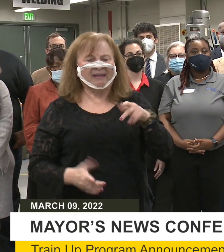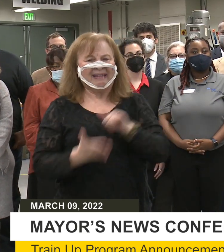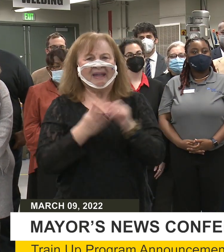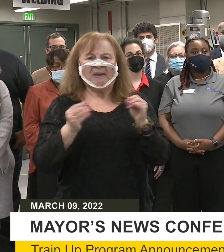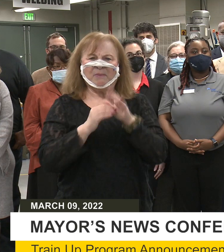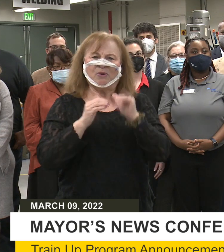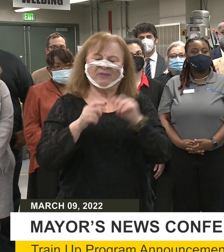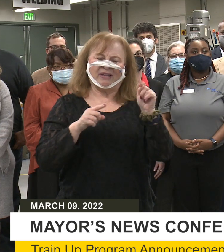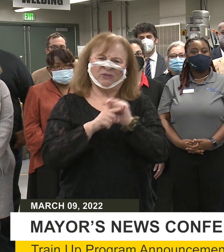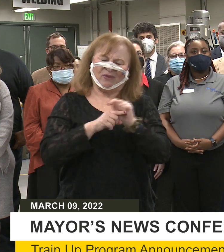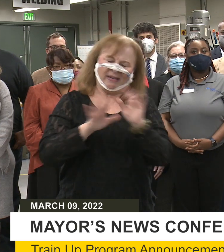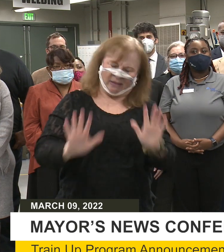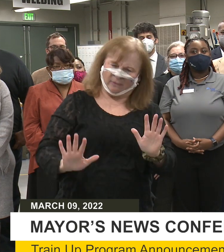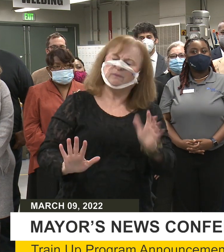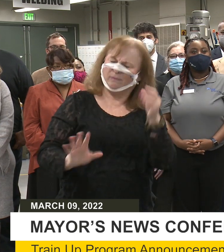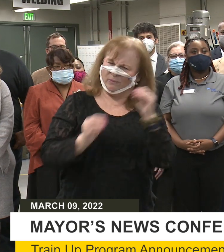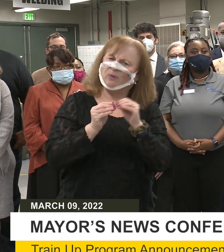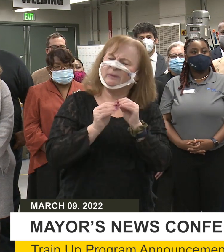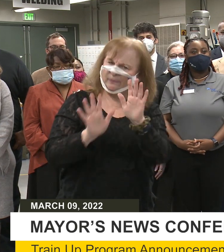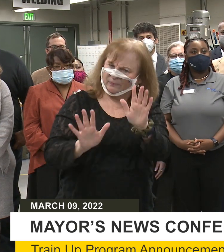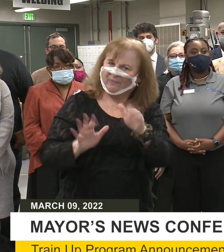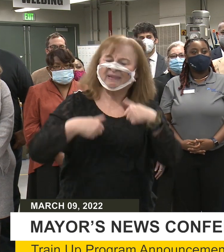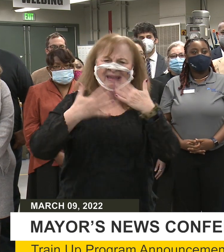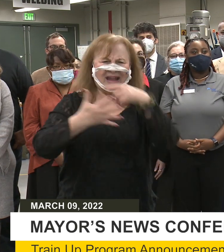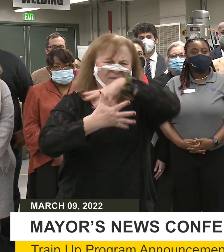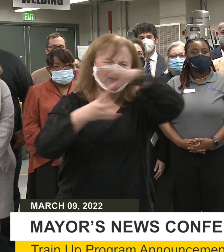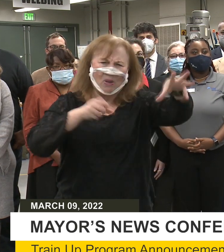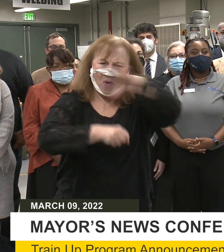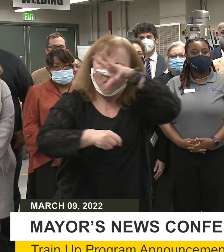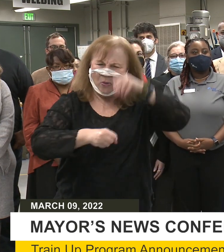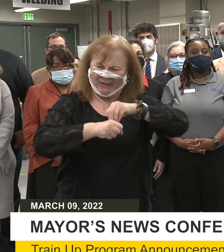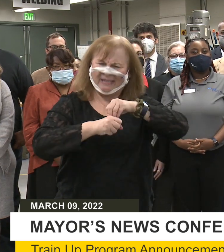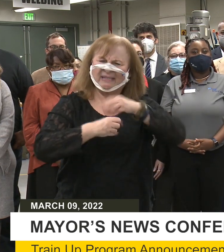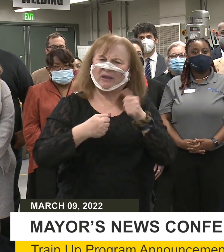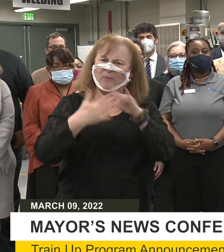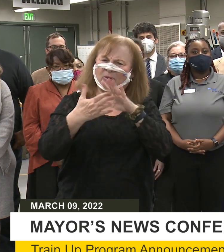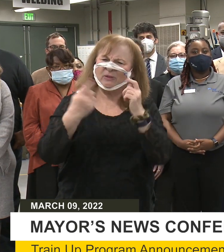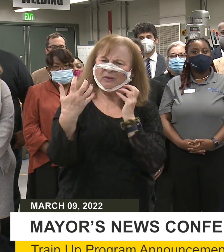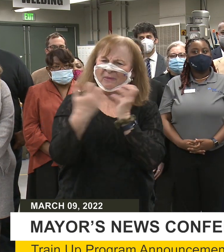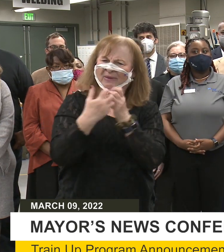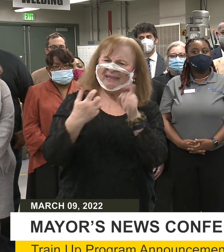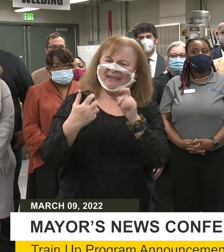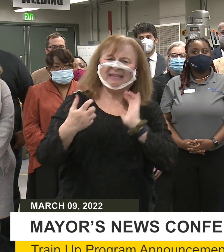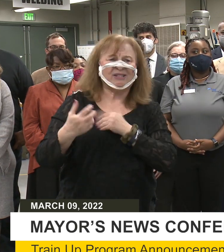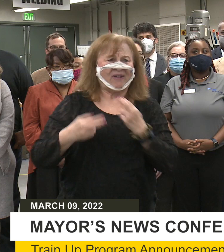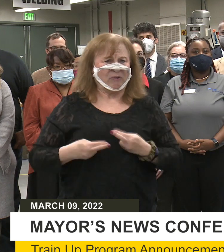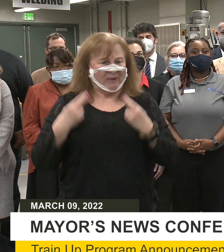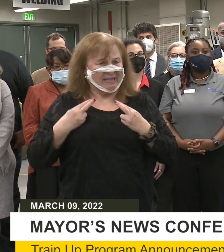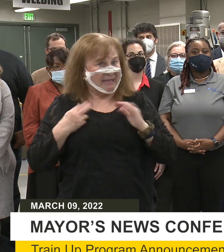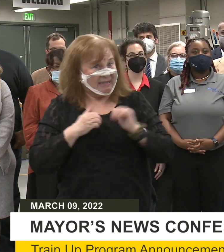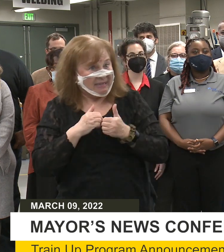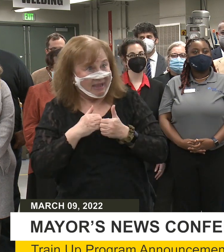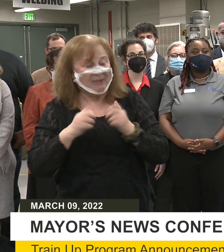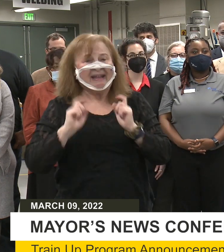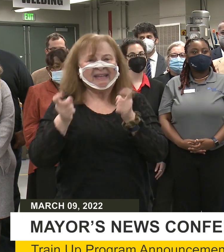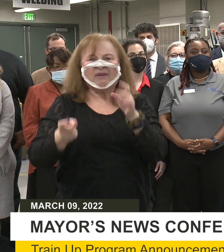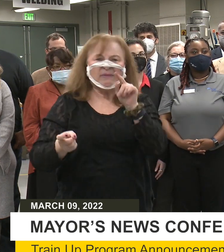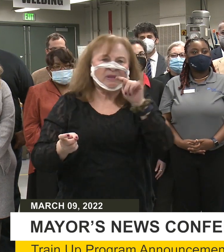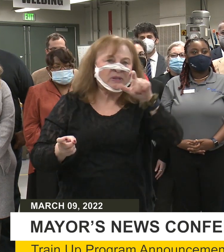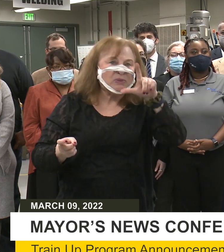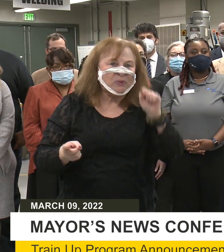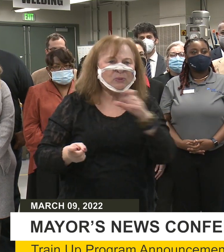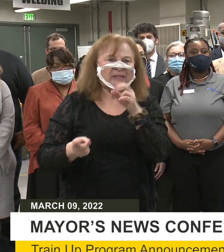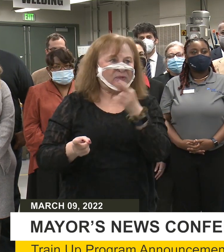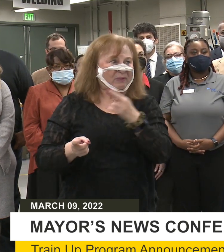more than training, simply put. It offers a holistic approach to meet the needs of our residents by equipping them with the tools and